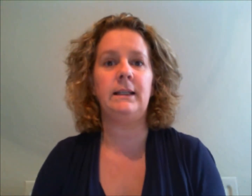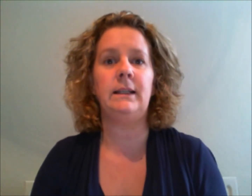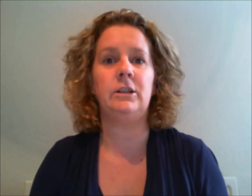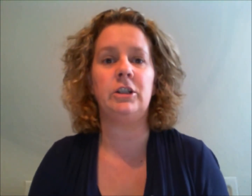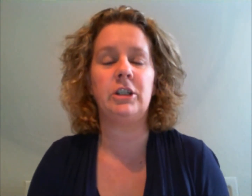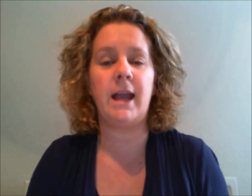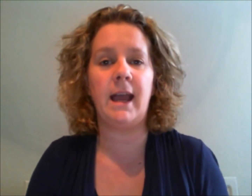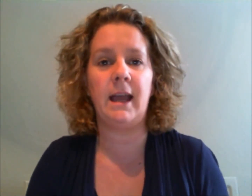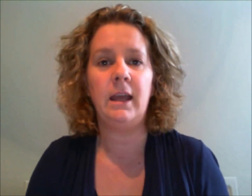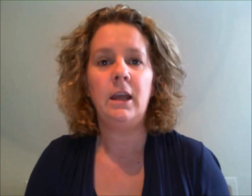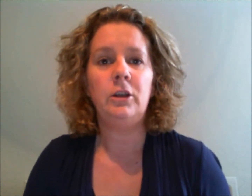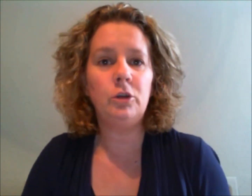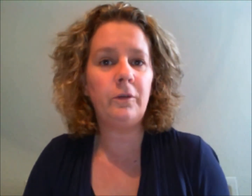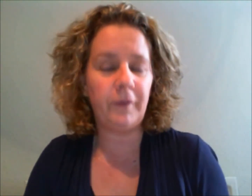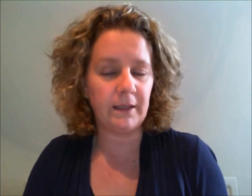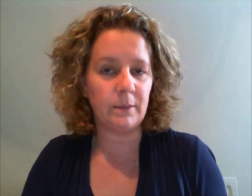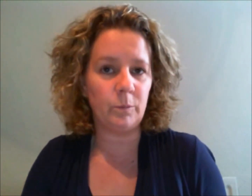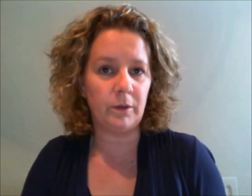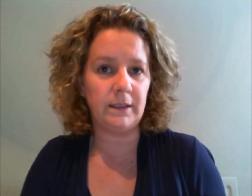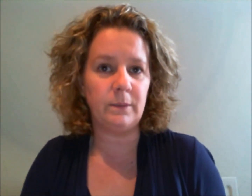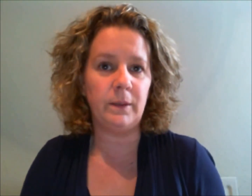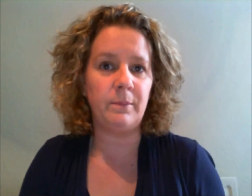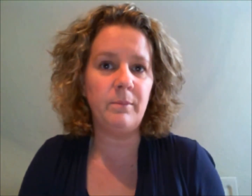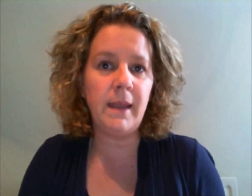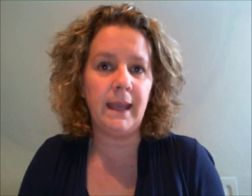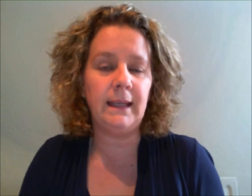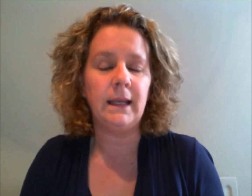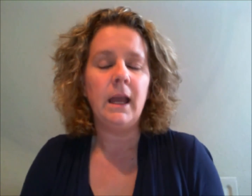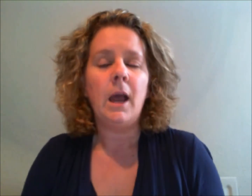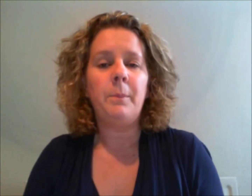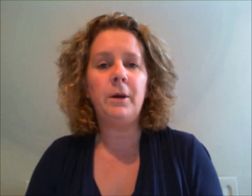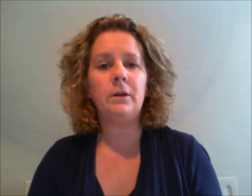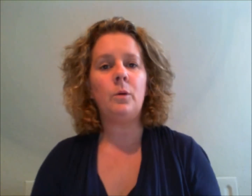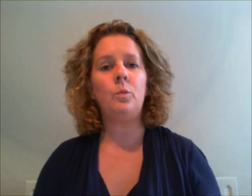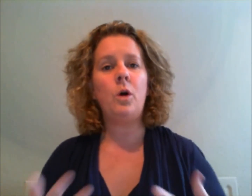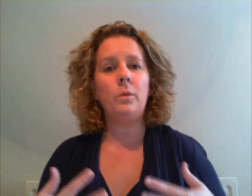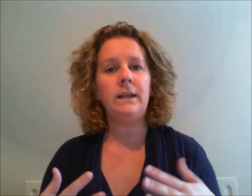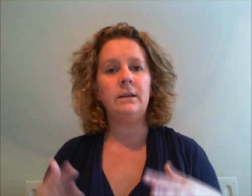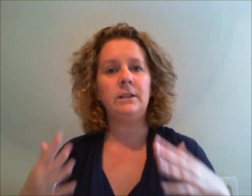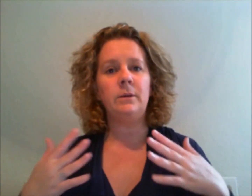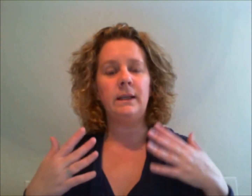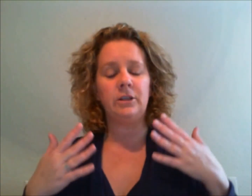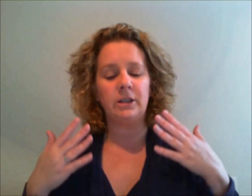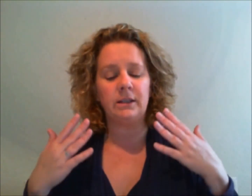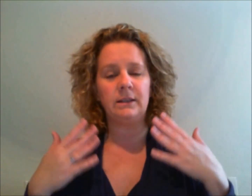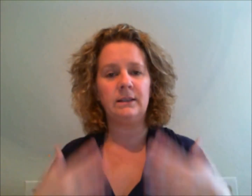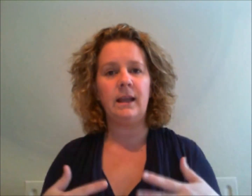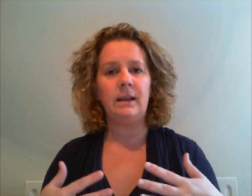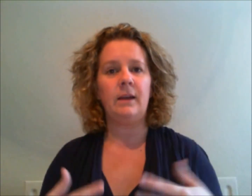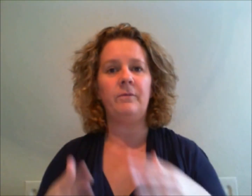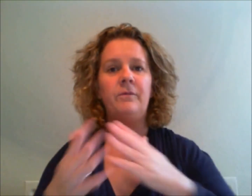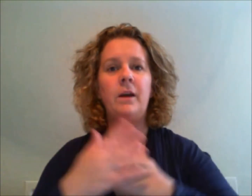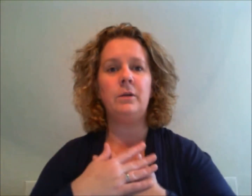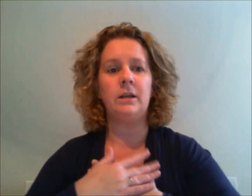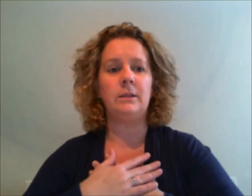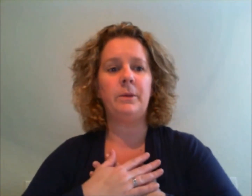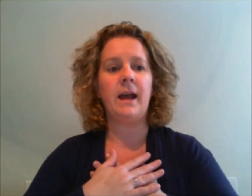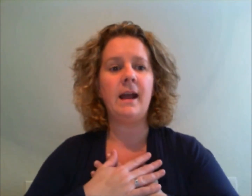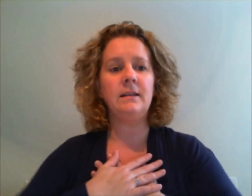need to share your fears and worries with me but what we can do is just sit and focus put our hands